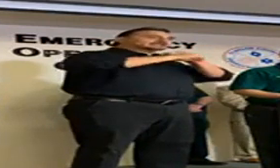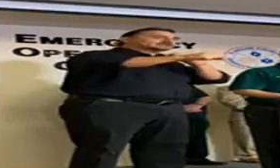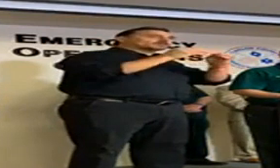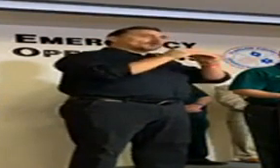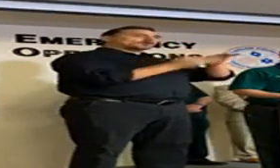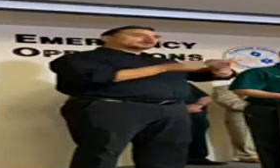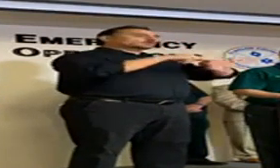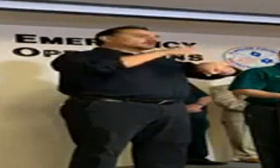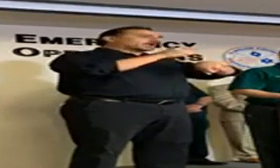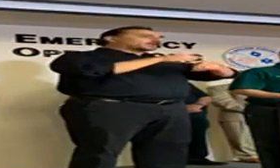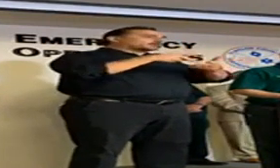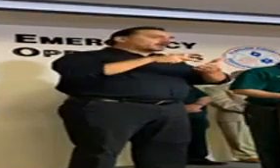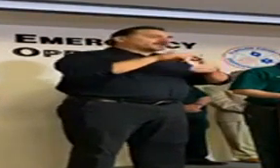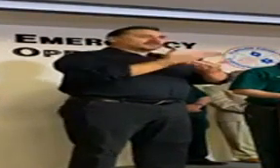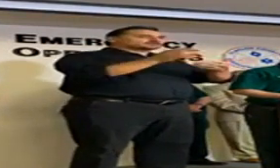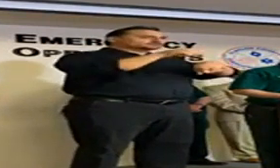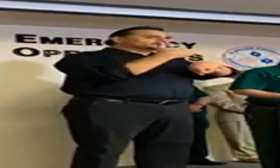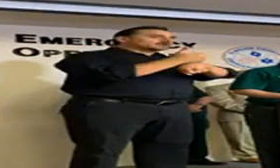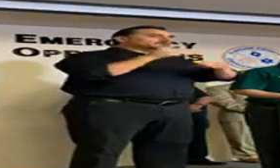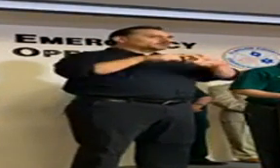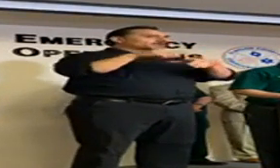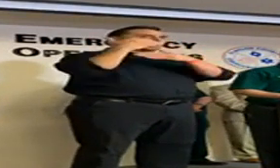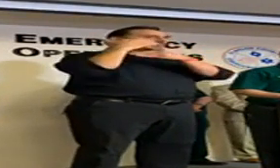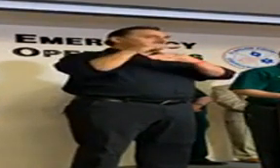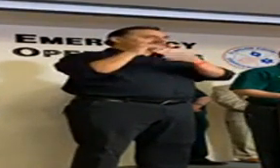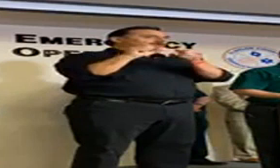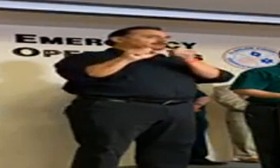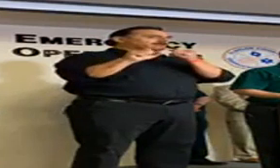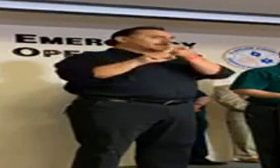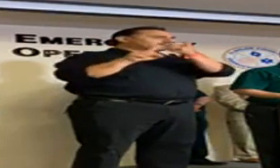things put in place to limit that impact to our public.